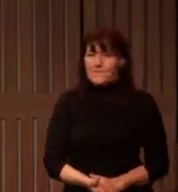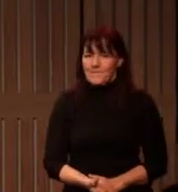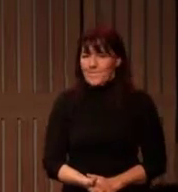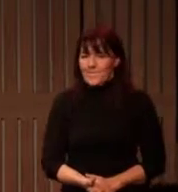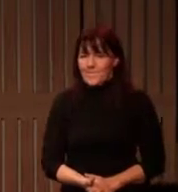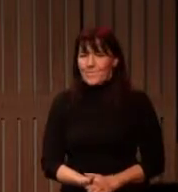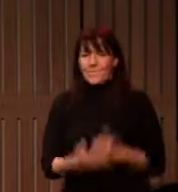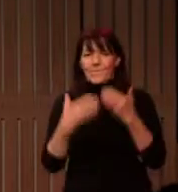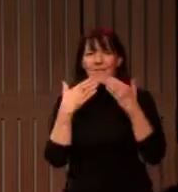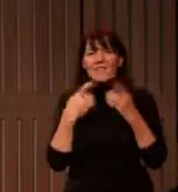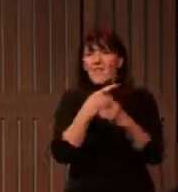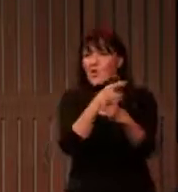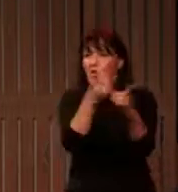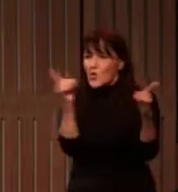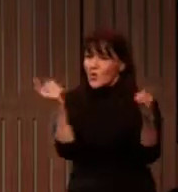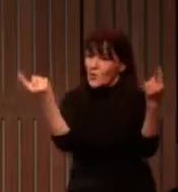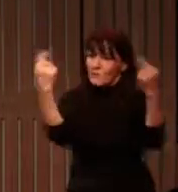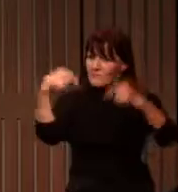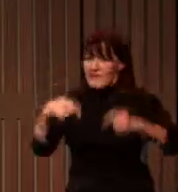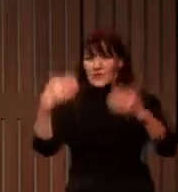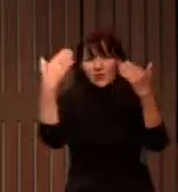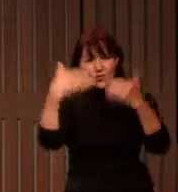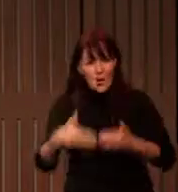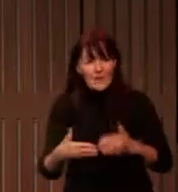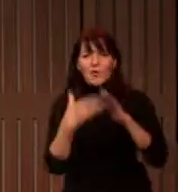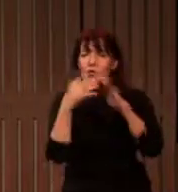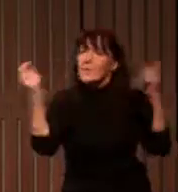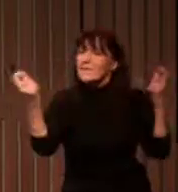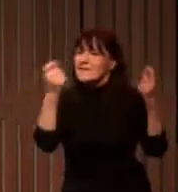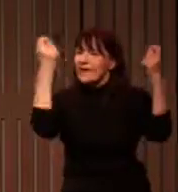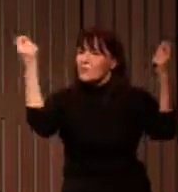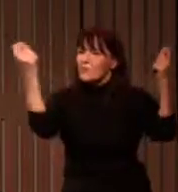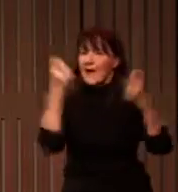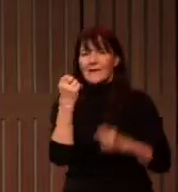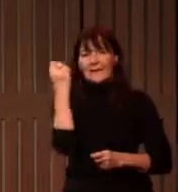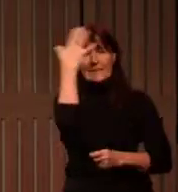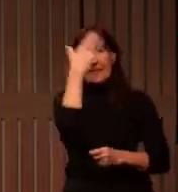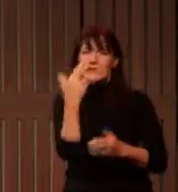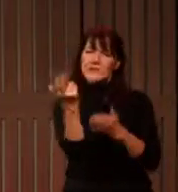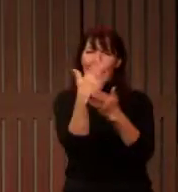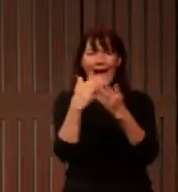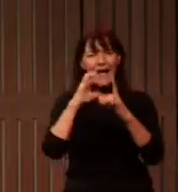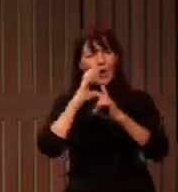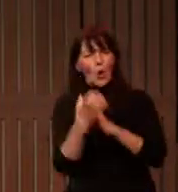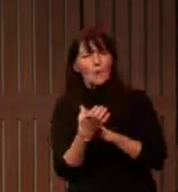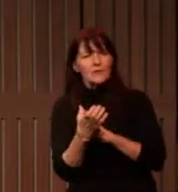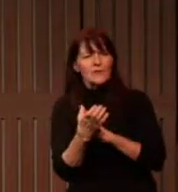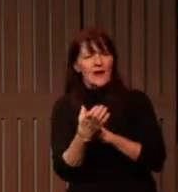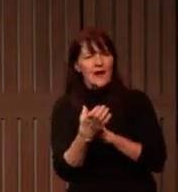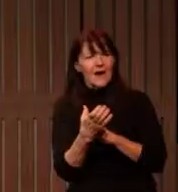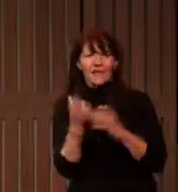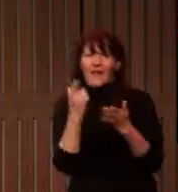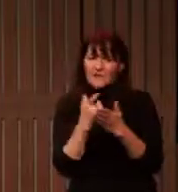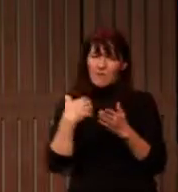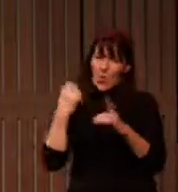And also thanking you for your attendance tonight to help celebrate Indigenous arts and culture. There's a lot of work out there to